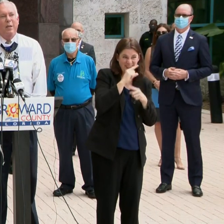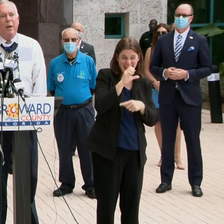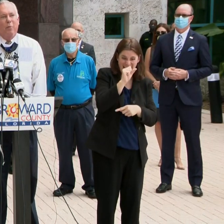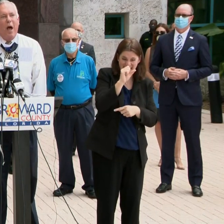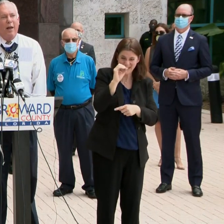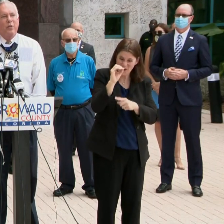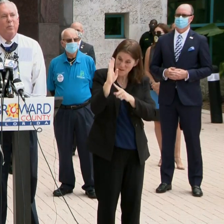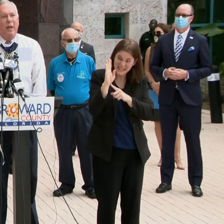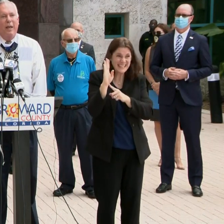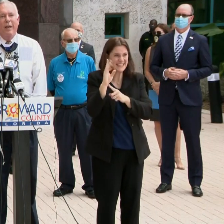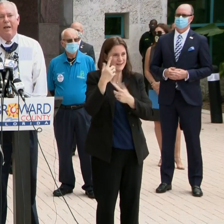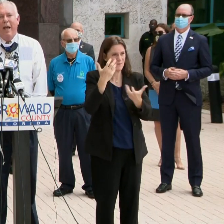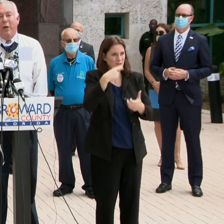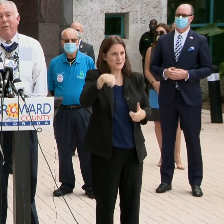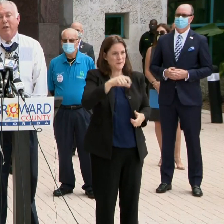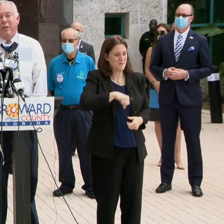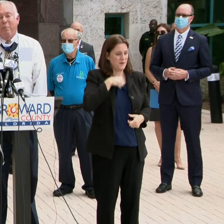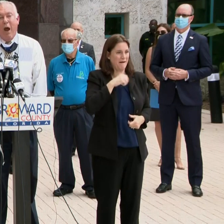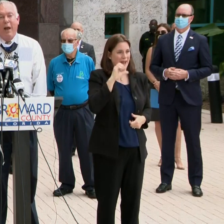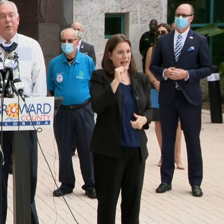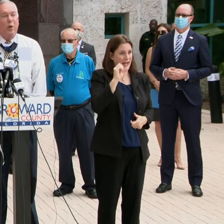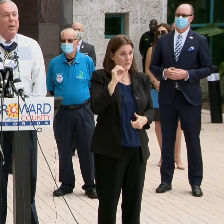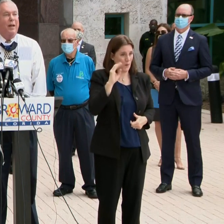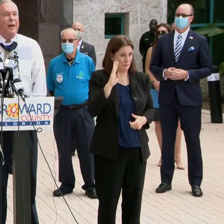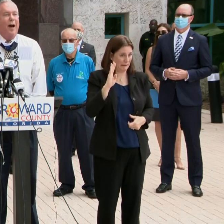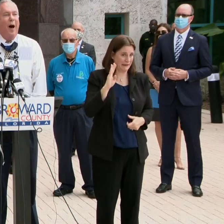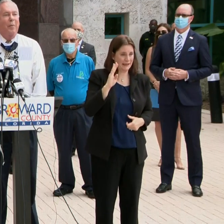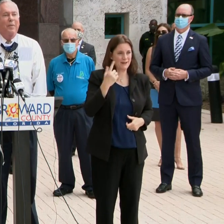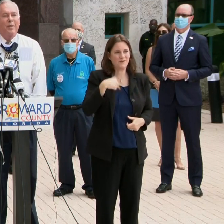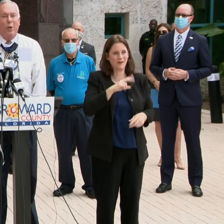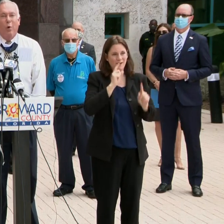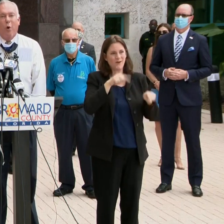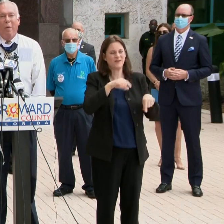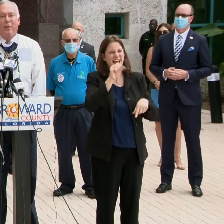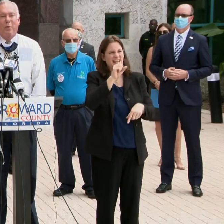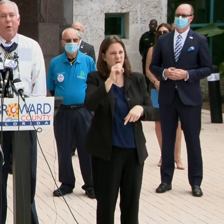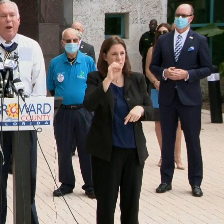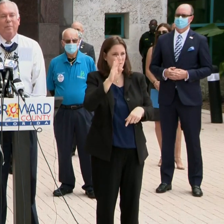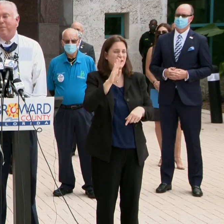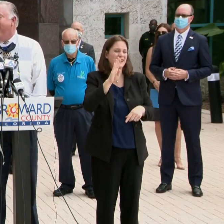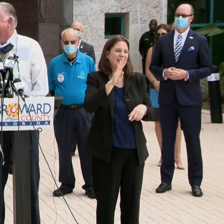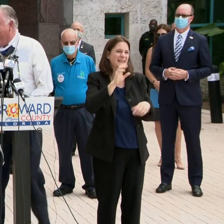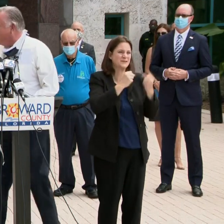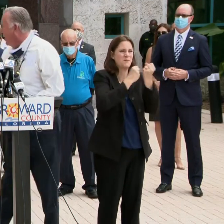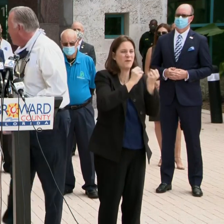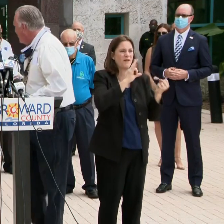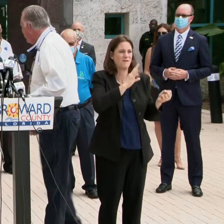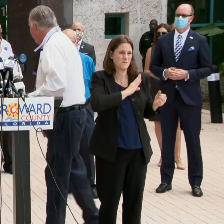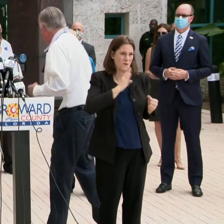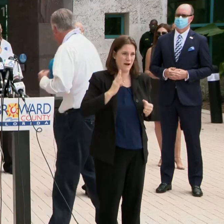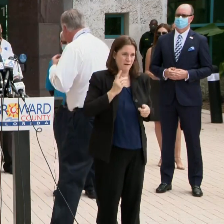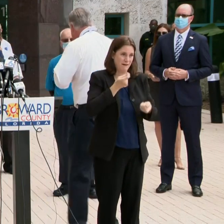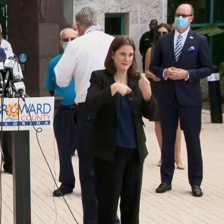to be a proud SOB. And you can visit proudsob.com to learn more about the program. Thank you.